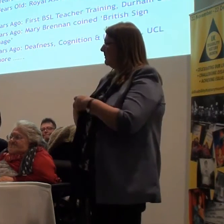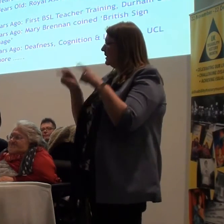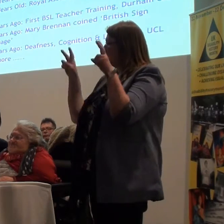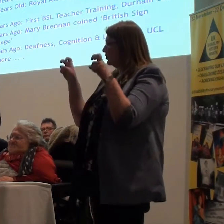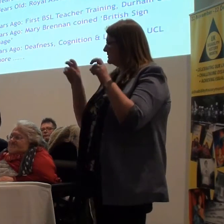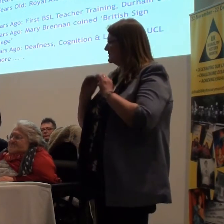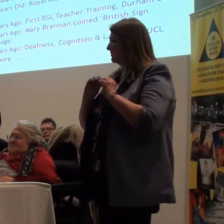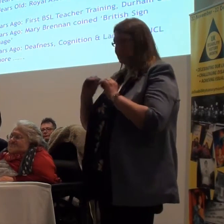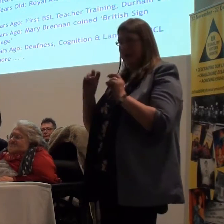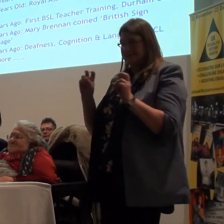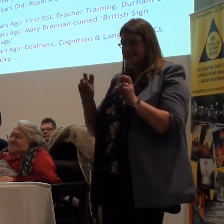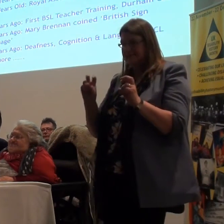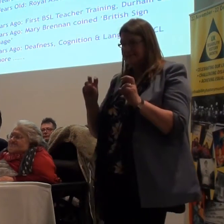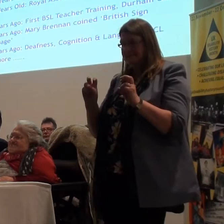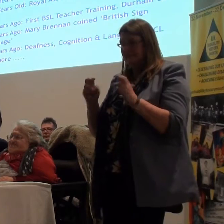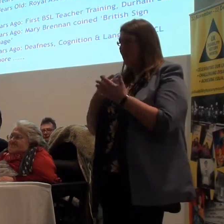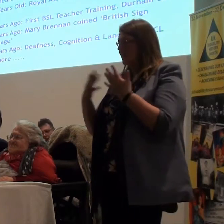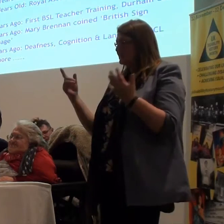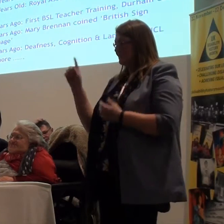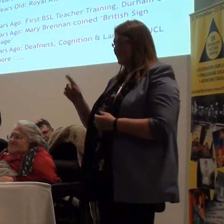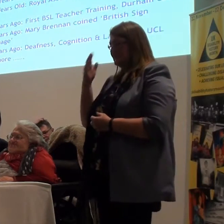BSL started to become recognized.